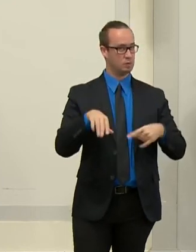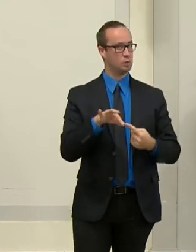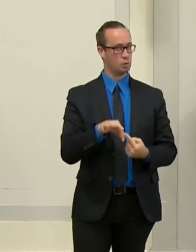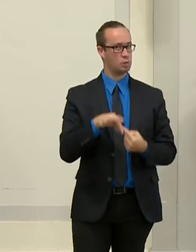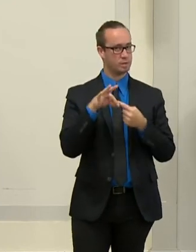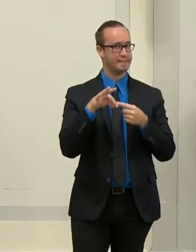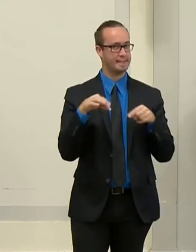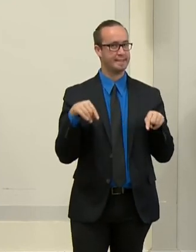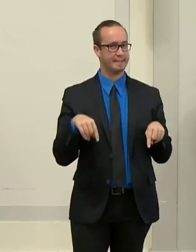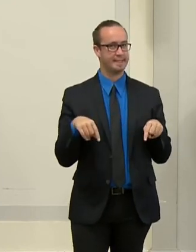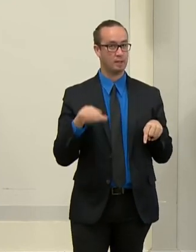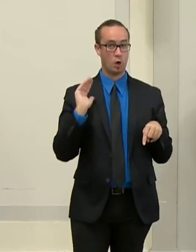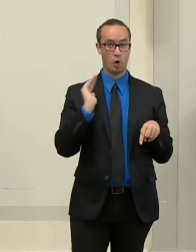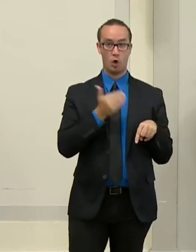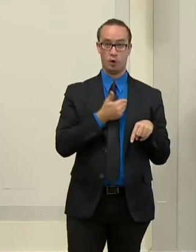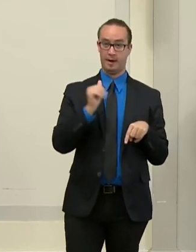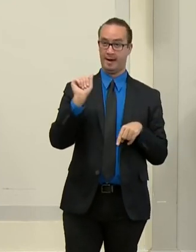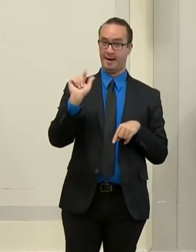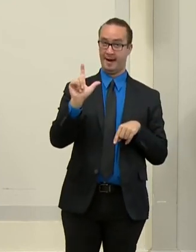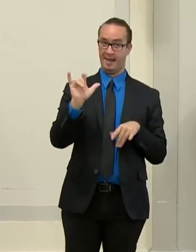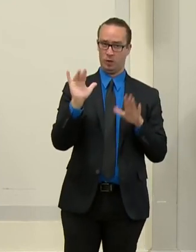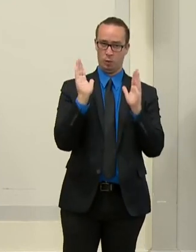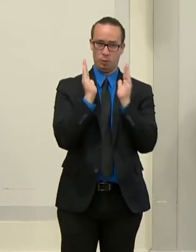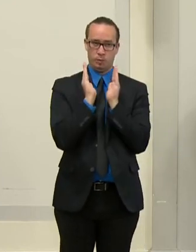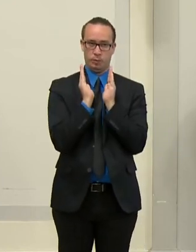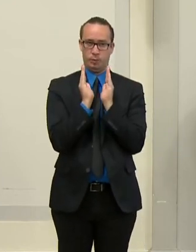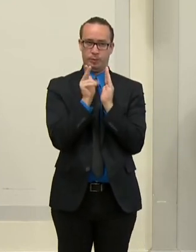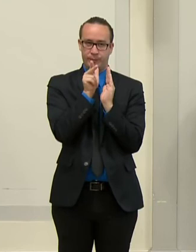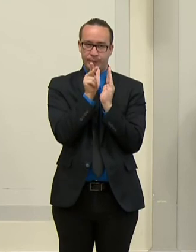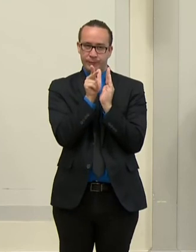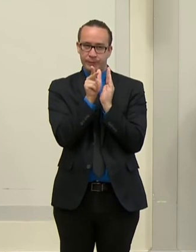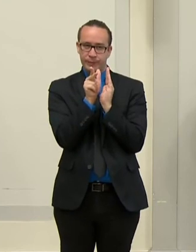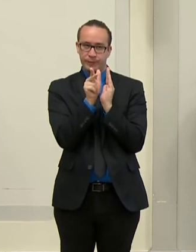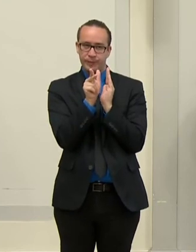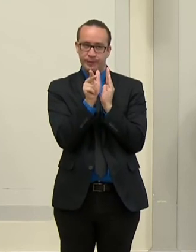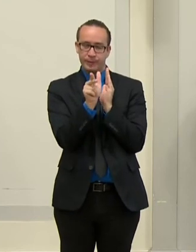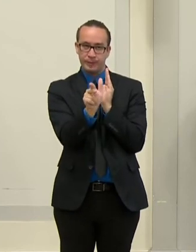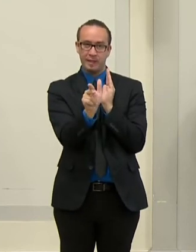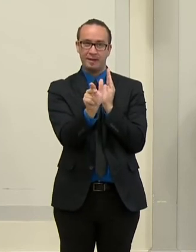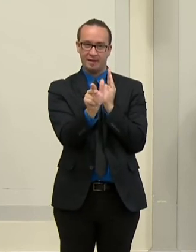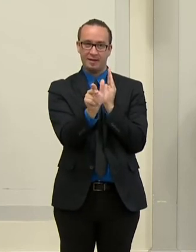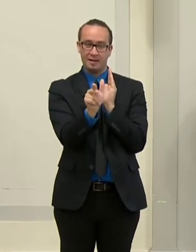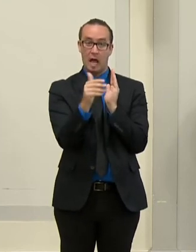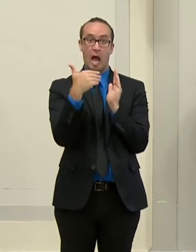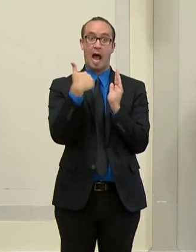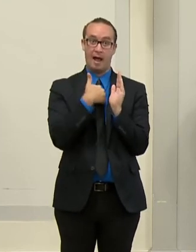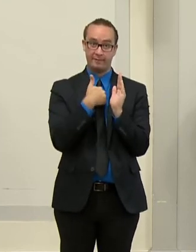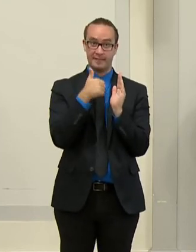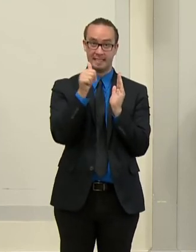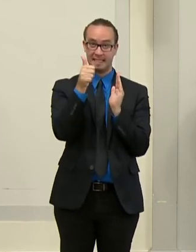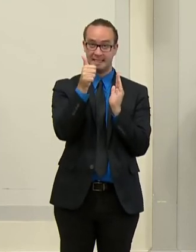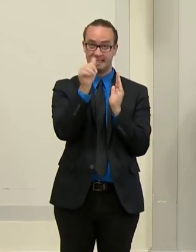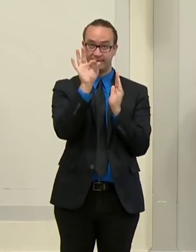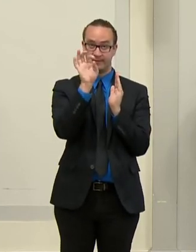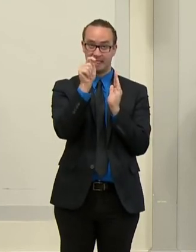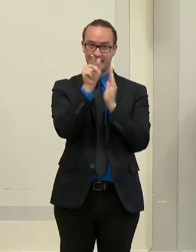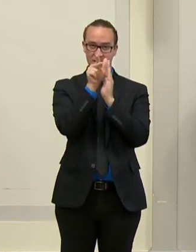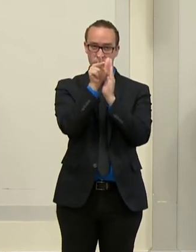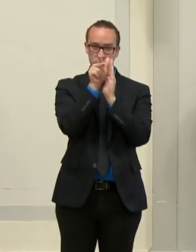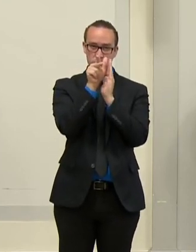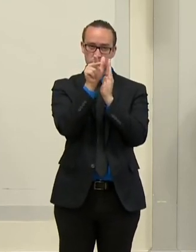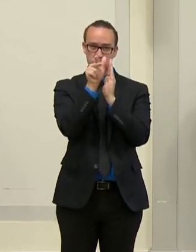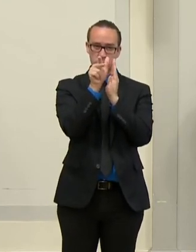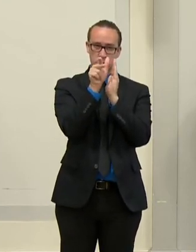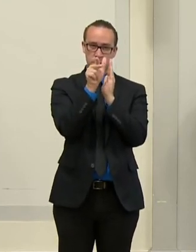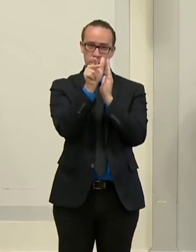There are 10 foot alleys with a nine and a half foot truck that we have to maneuver those alleys to collect trash. So those were the obstacles that